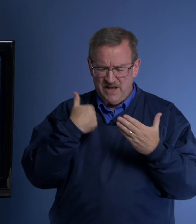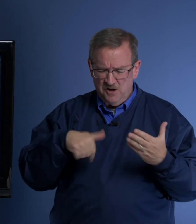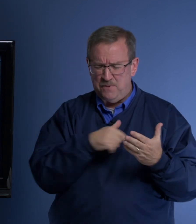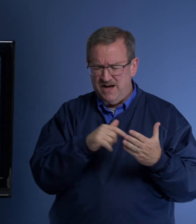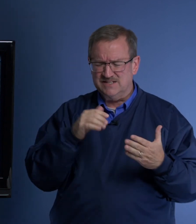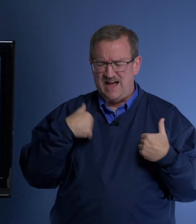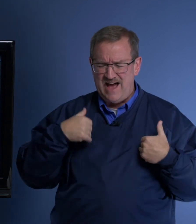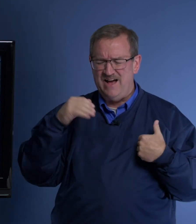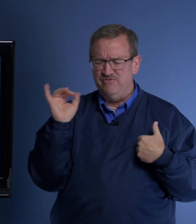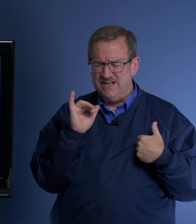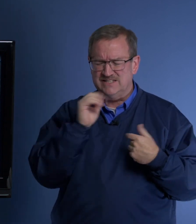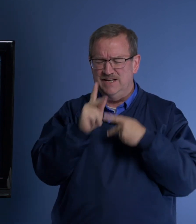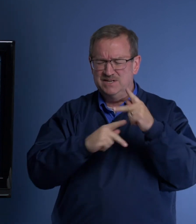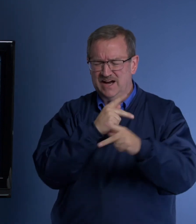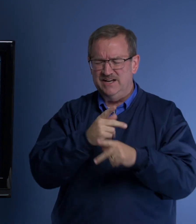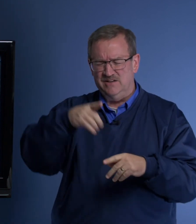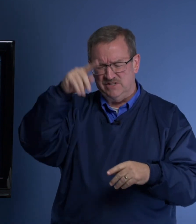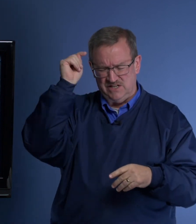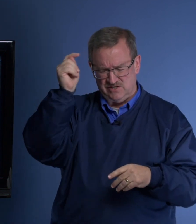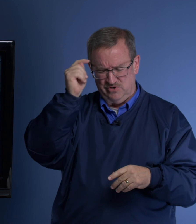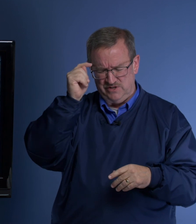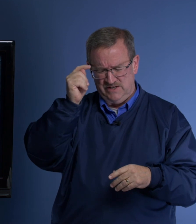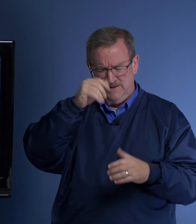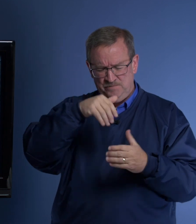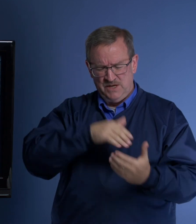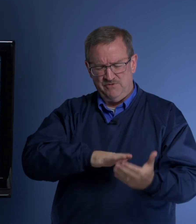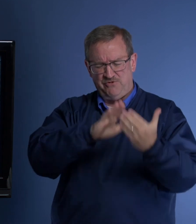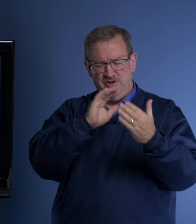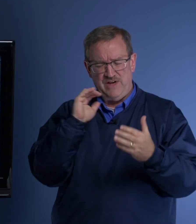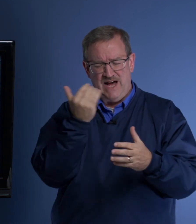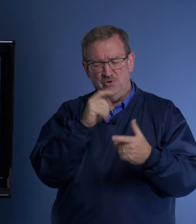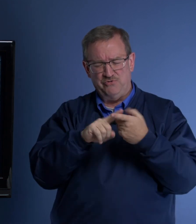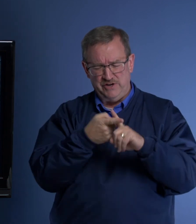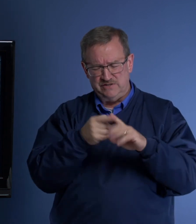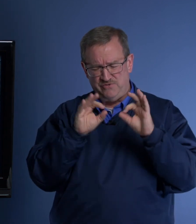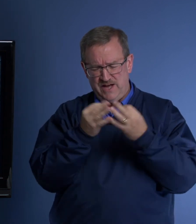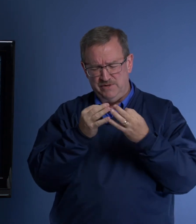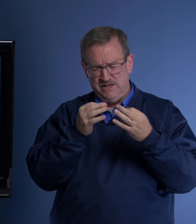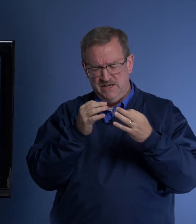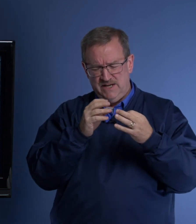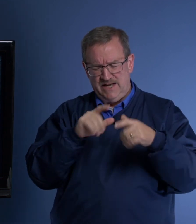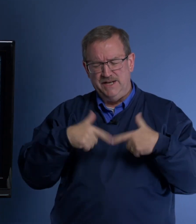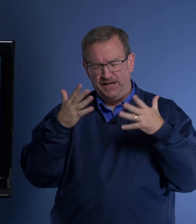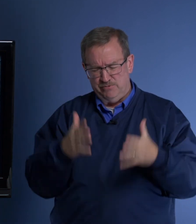help us to have that same kind of a testimony in front of our friends, family, and neighbors.